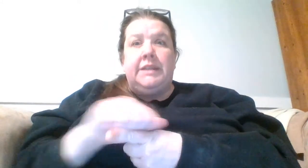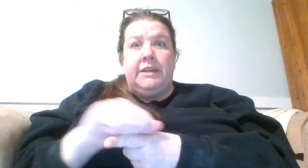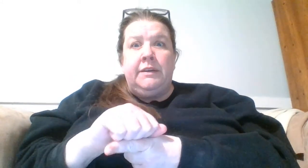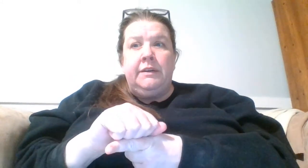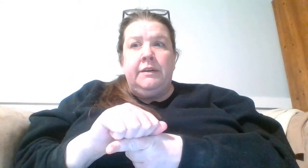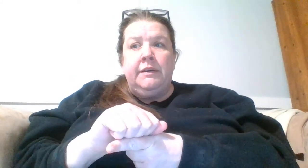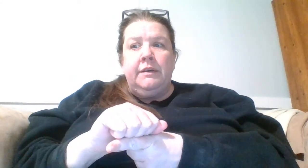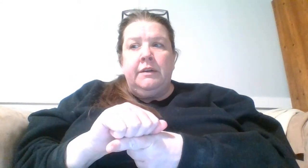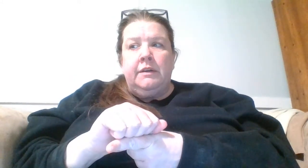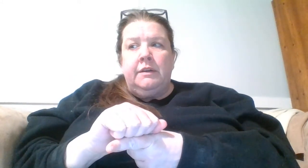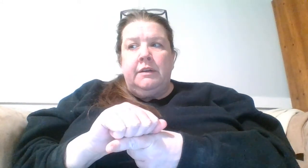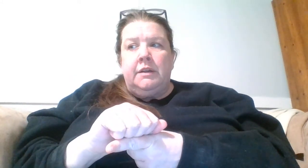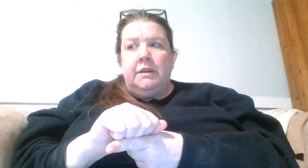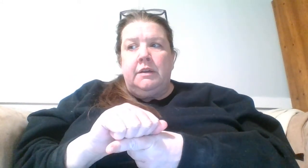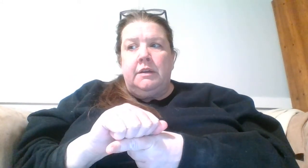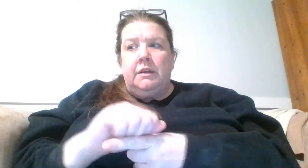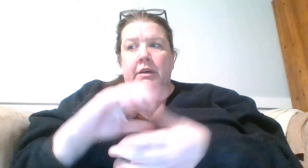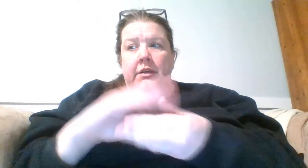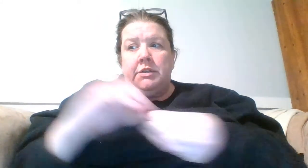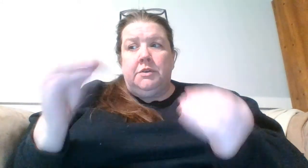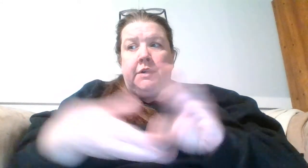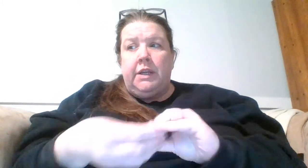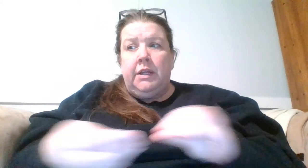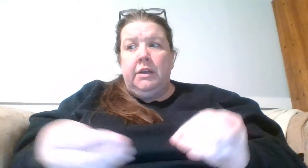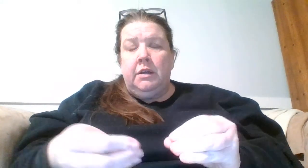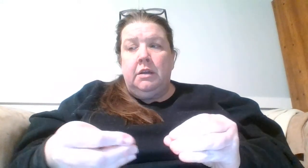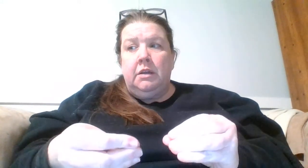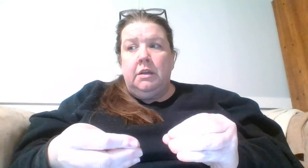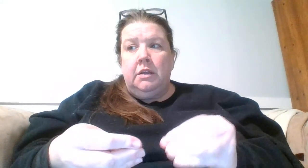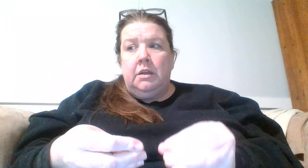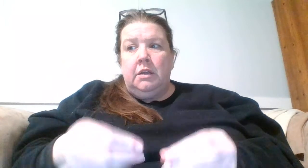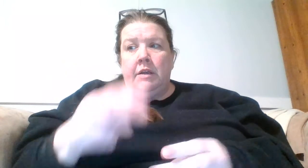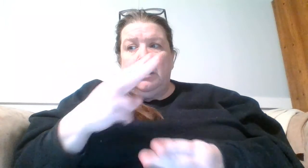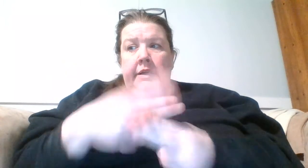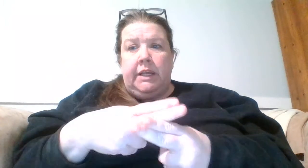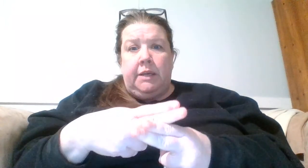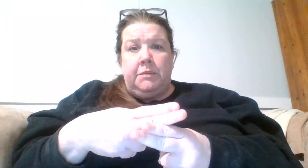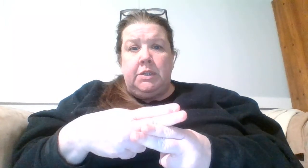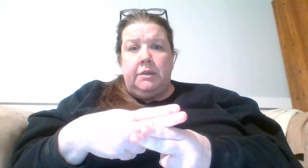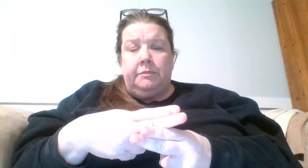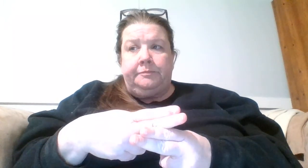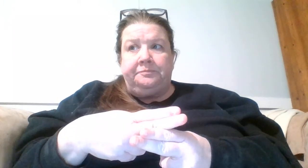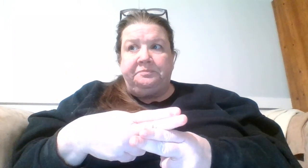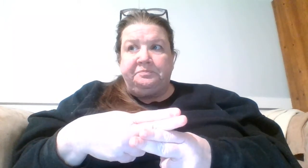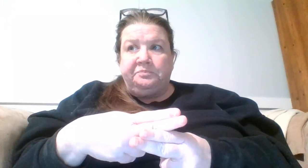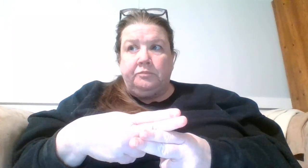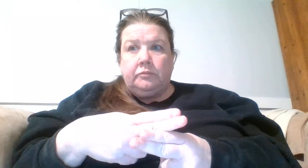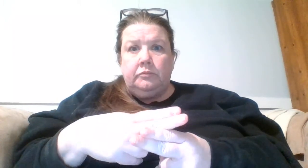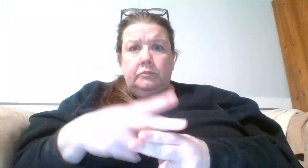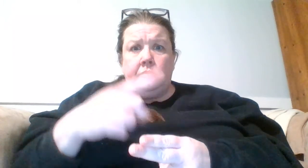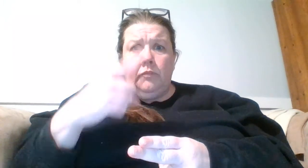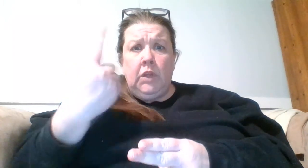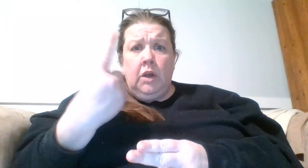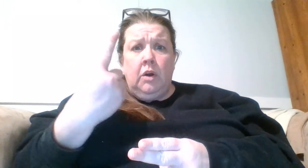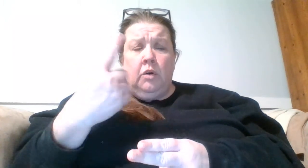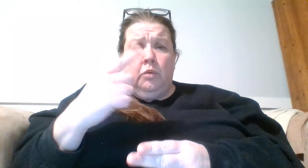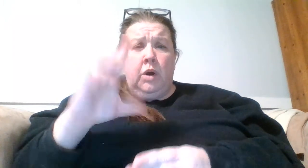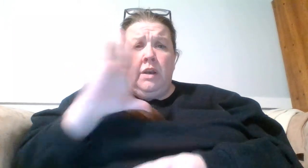a story named One